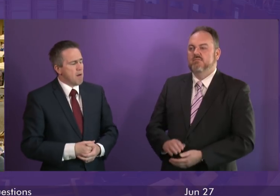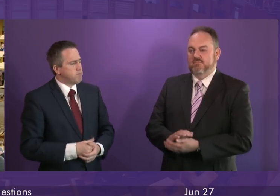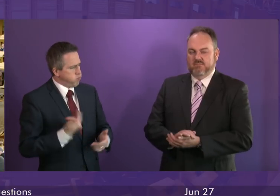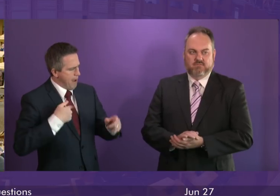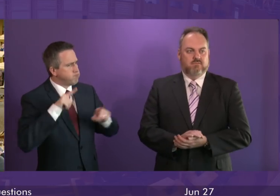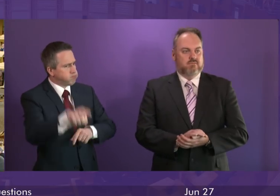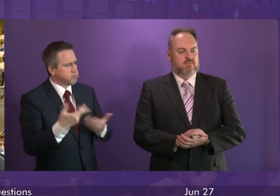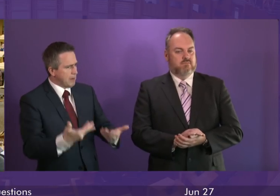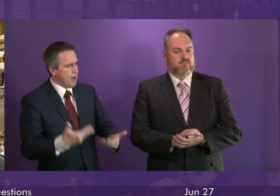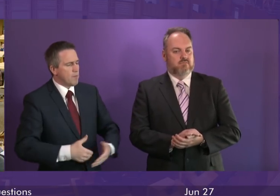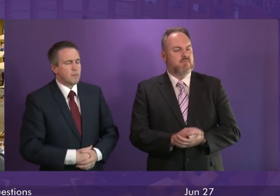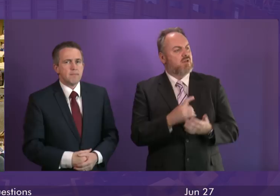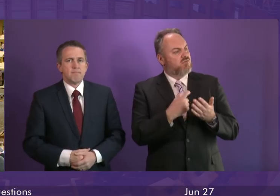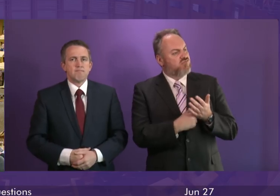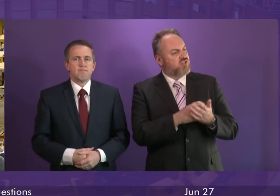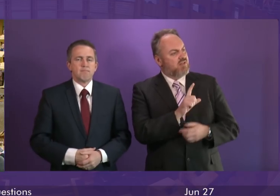Leonard.